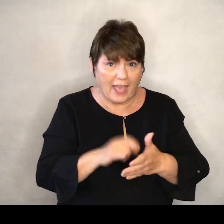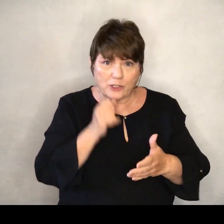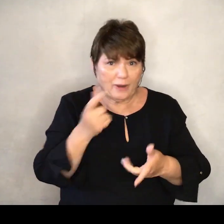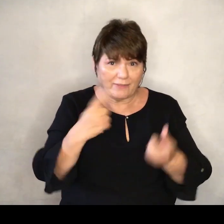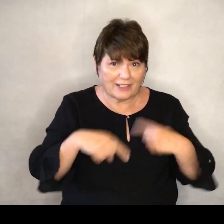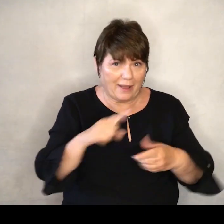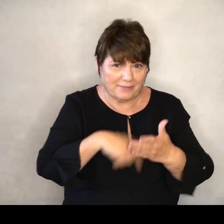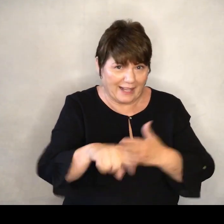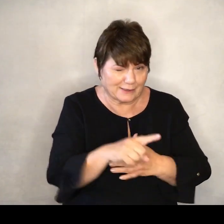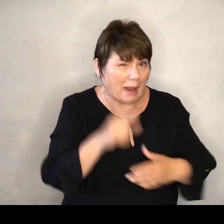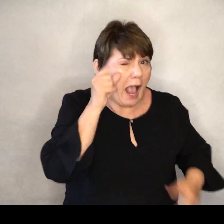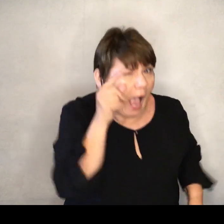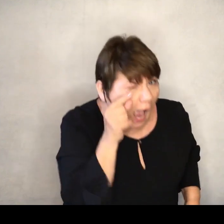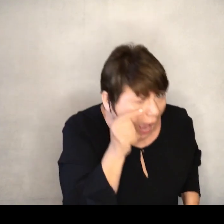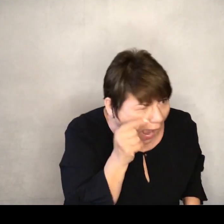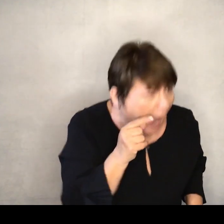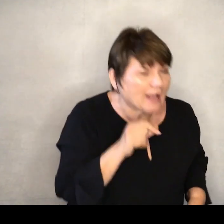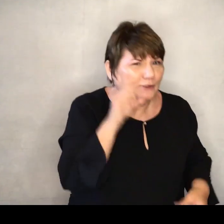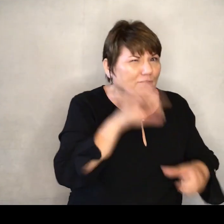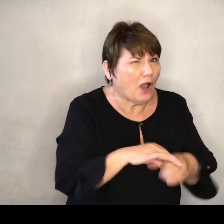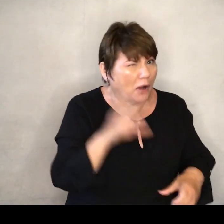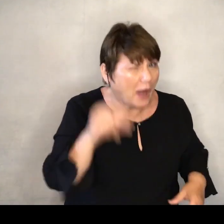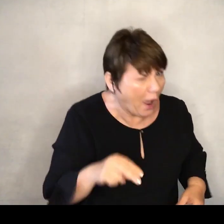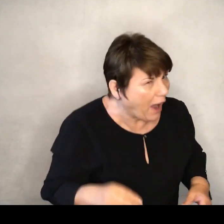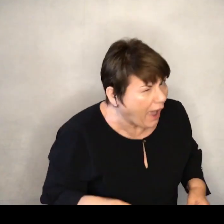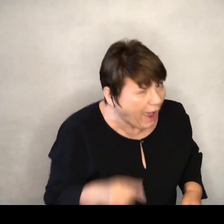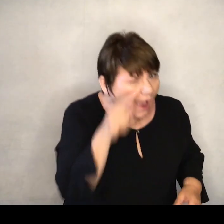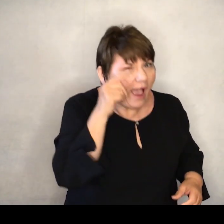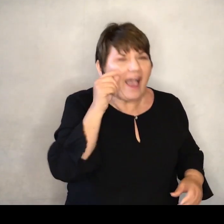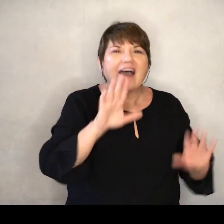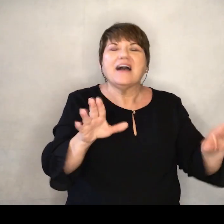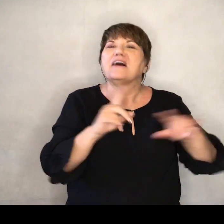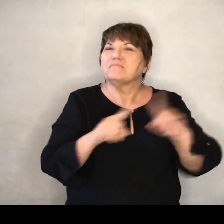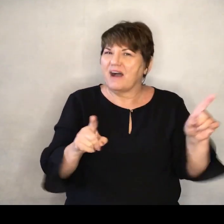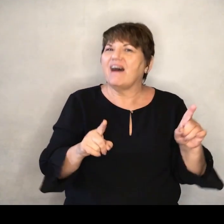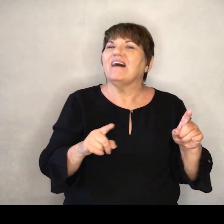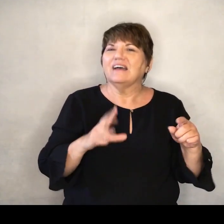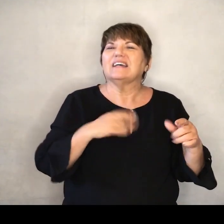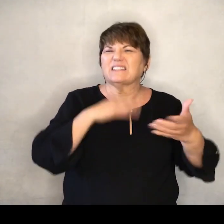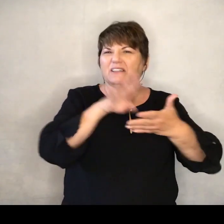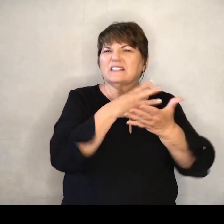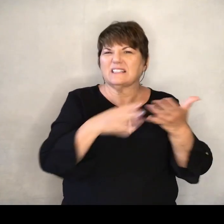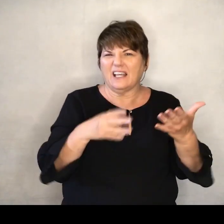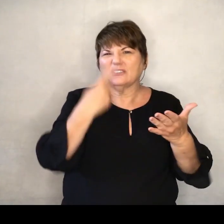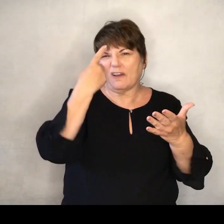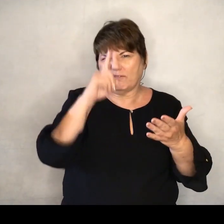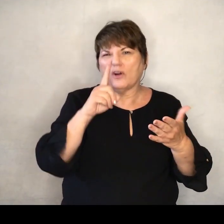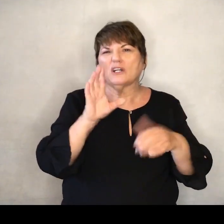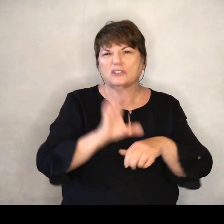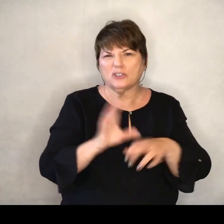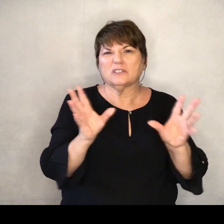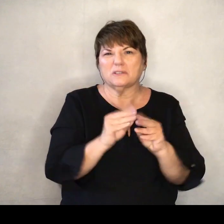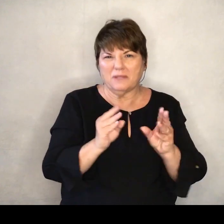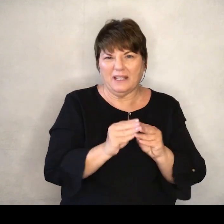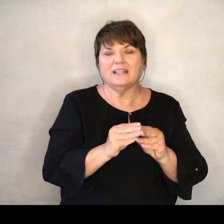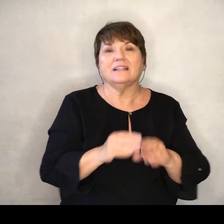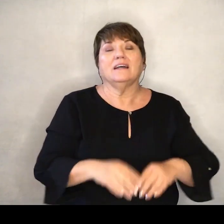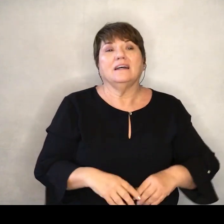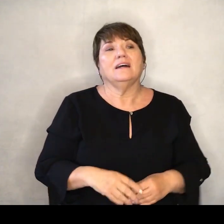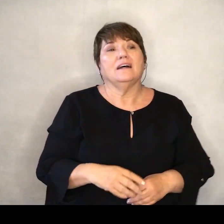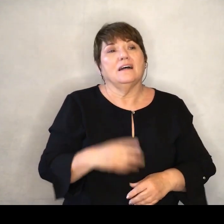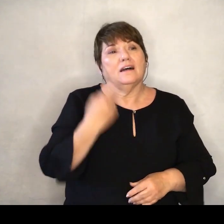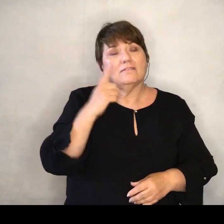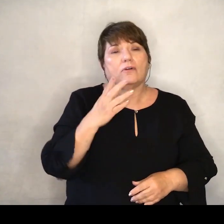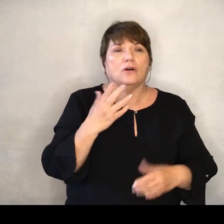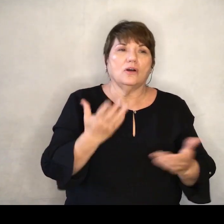next week No, no But I have to tell you what's on the agenda For the congregational meeting So there's that piece of information For a